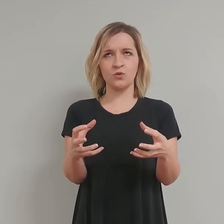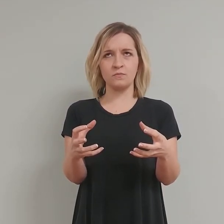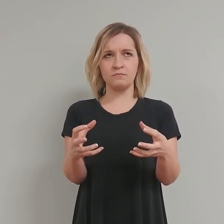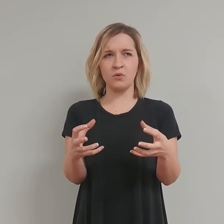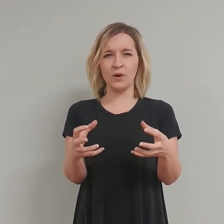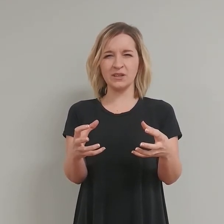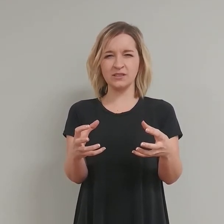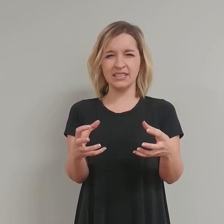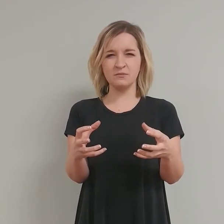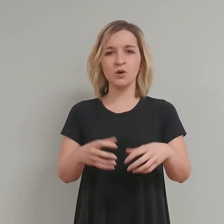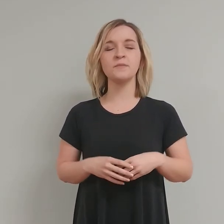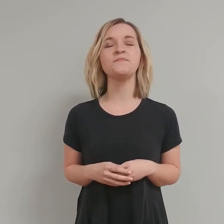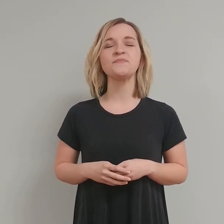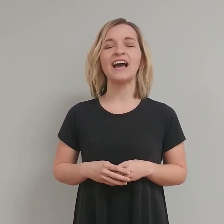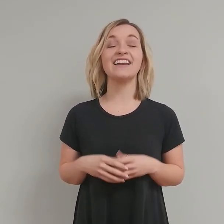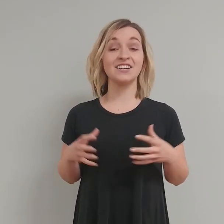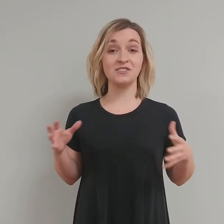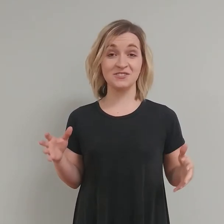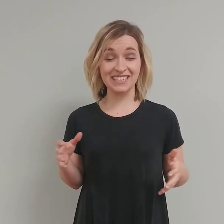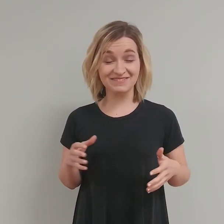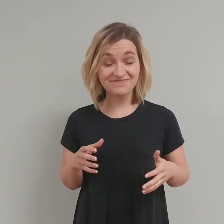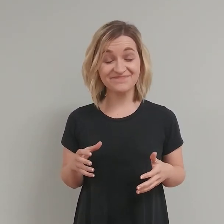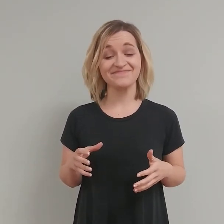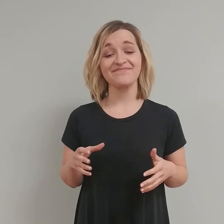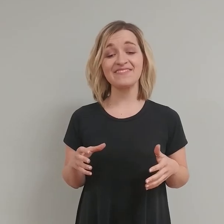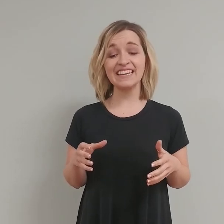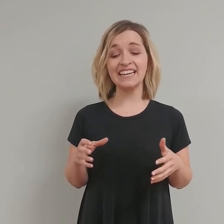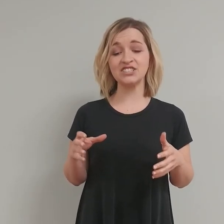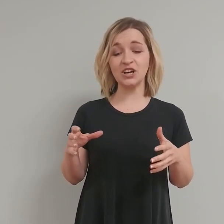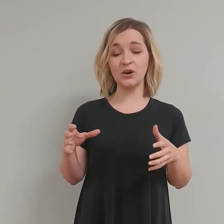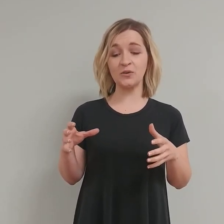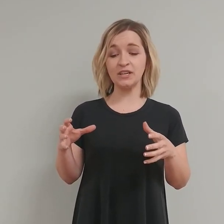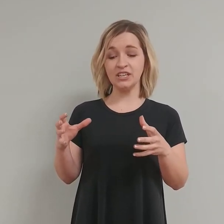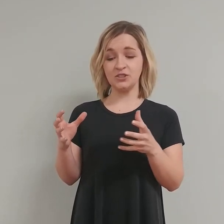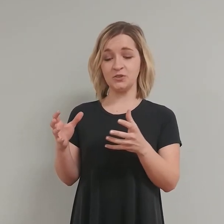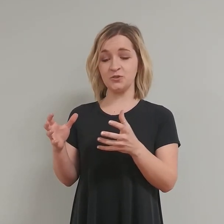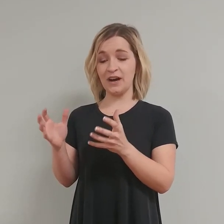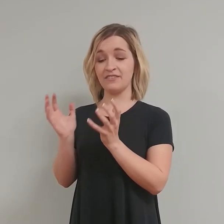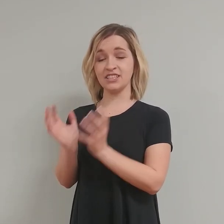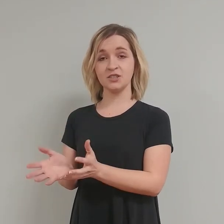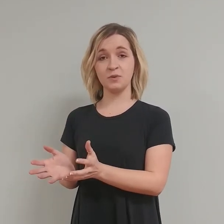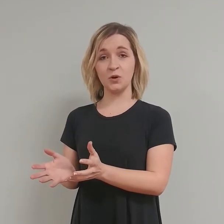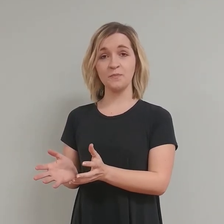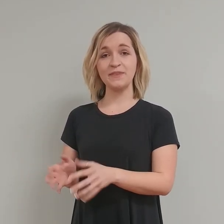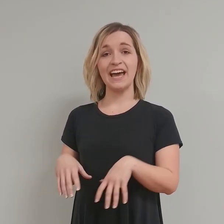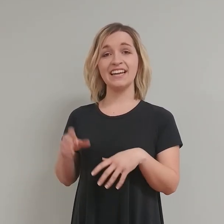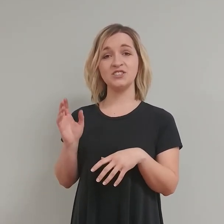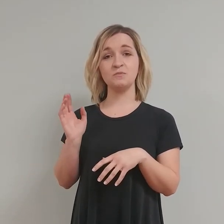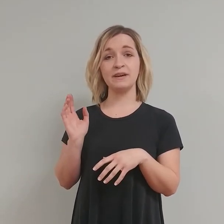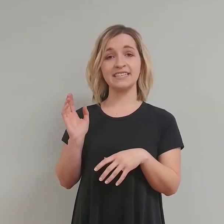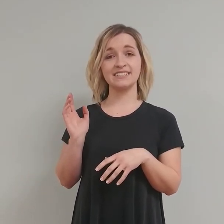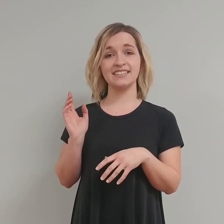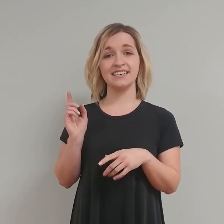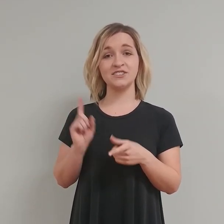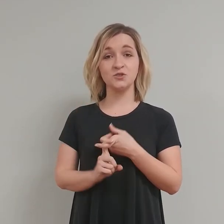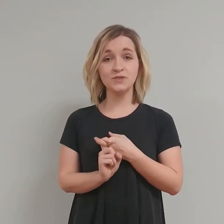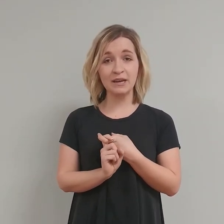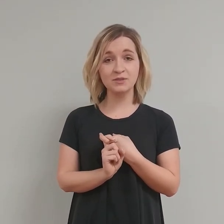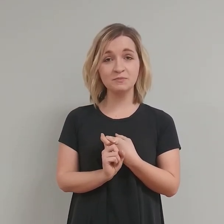boil anymore. And I know it's ready. And so you have another bowl, and you mix the two tablespoons